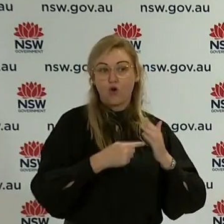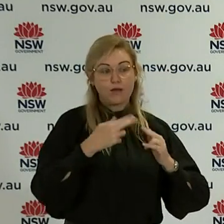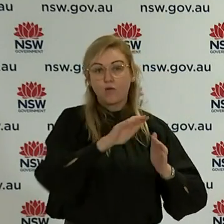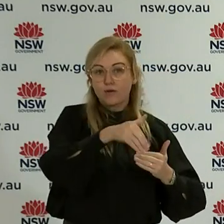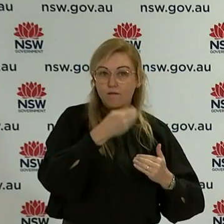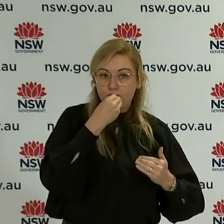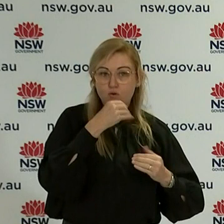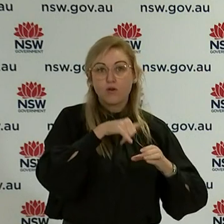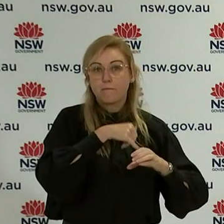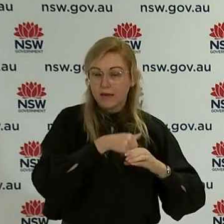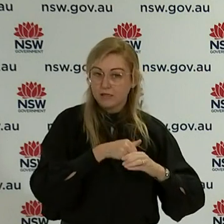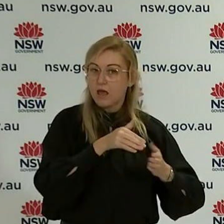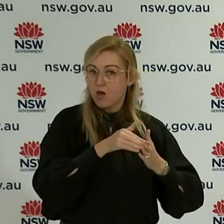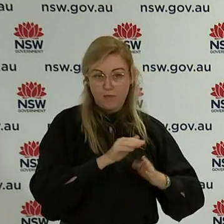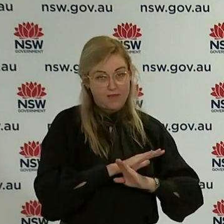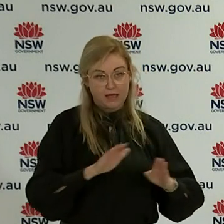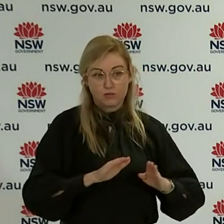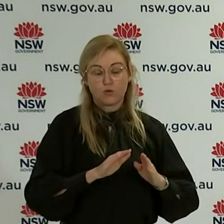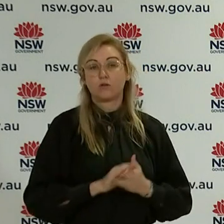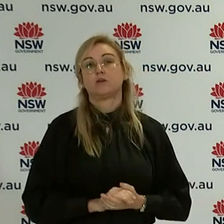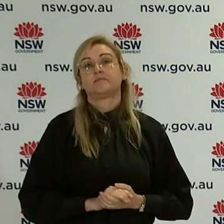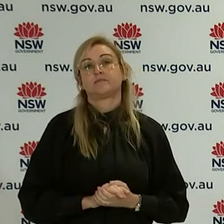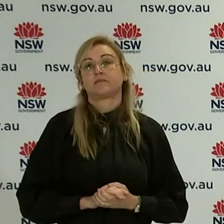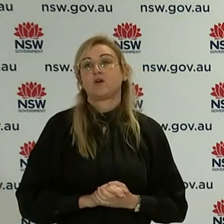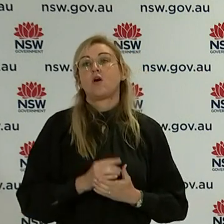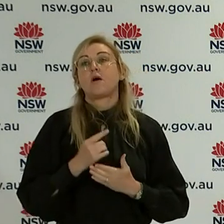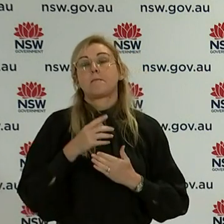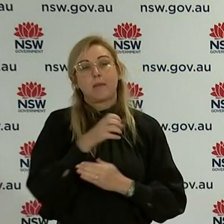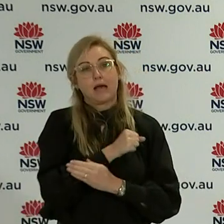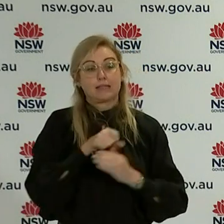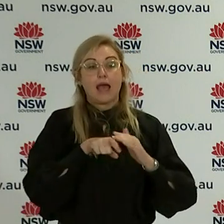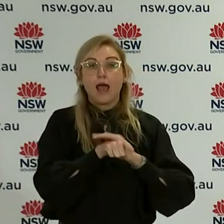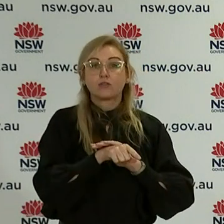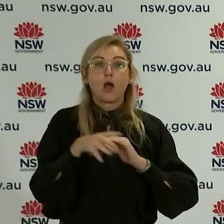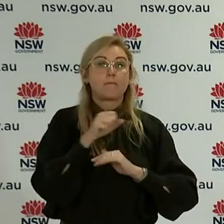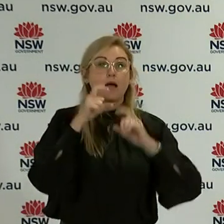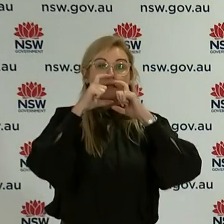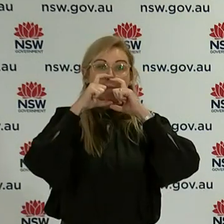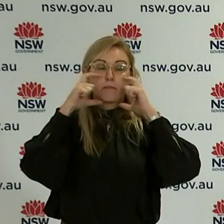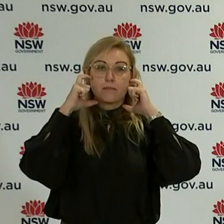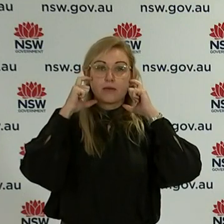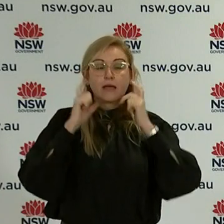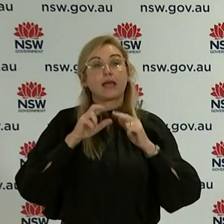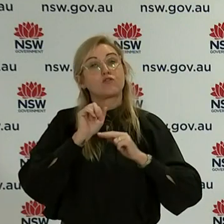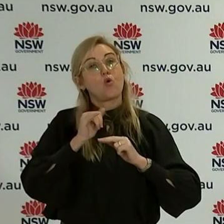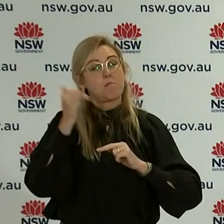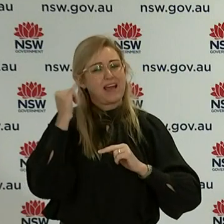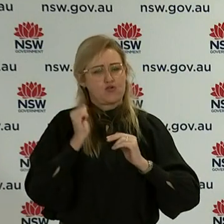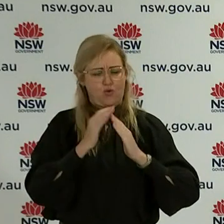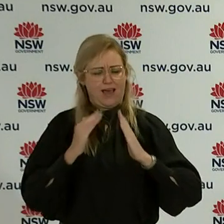Masks must be worn whenever you're outdoors, except in a common outdoor area of a backyard apartment, for example.